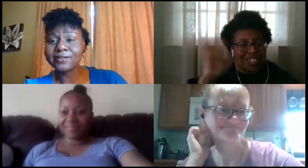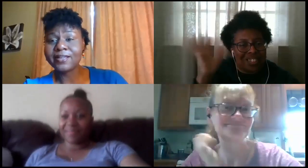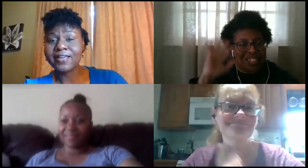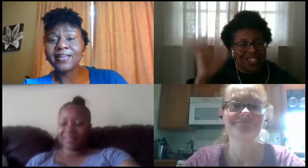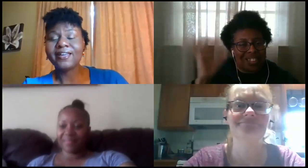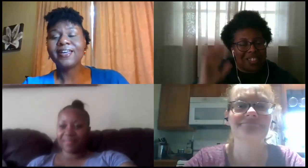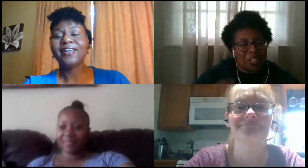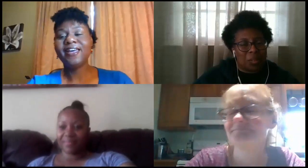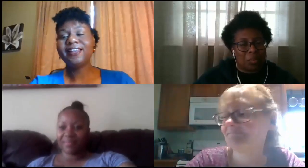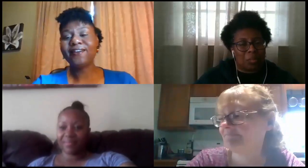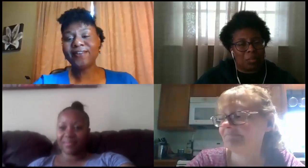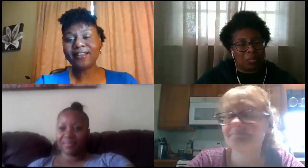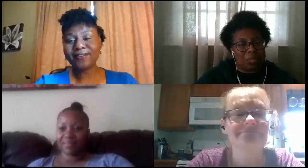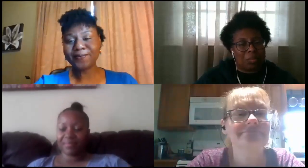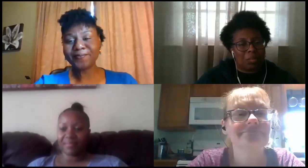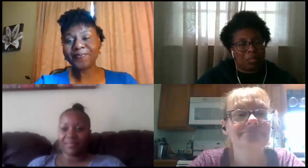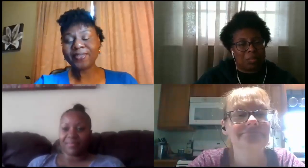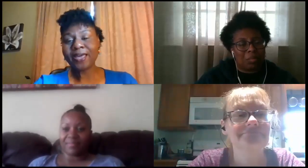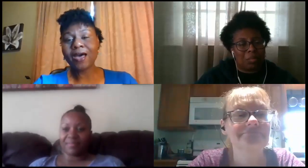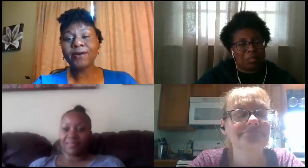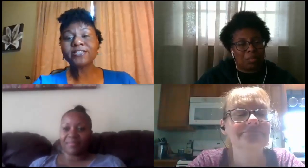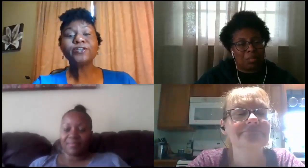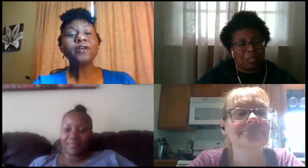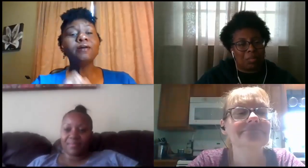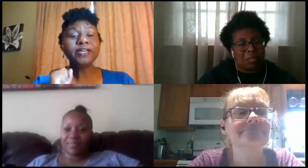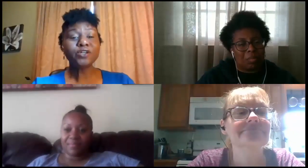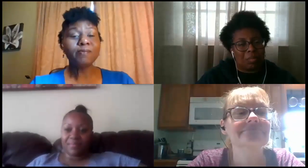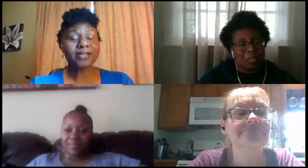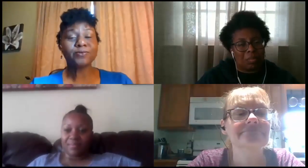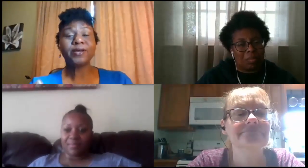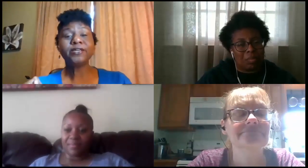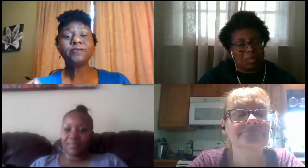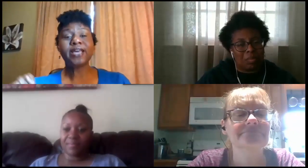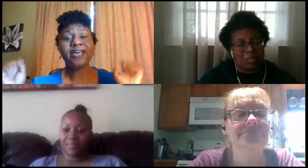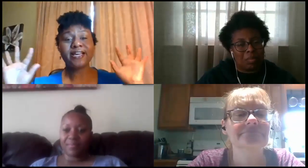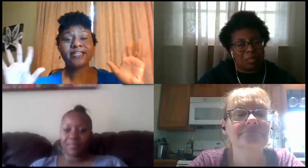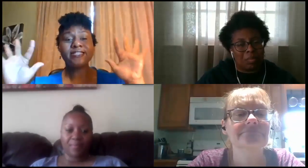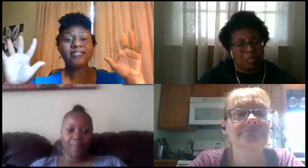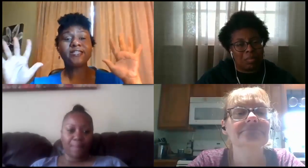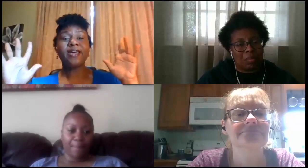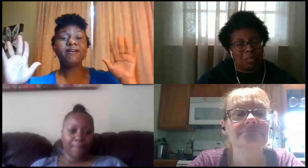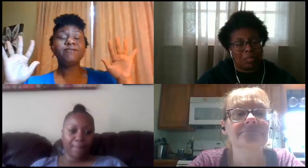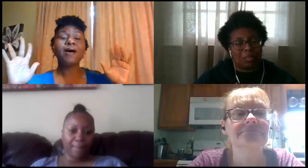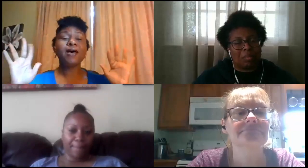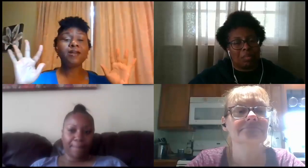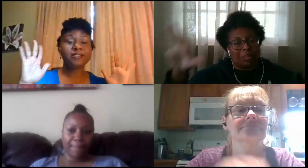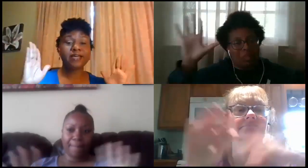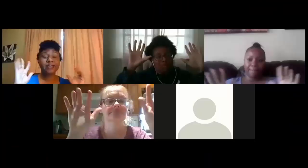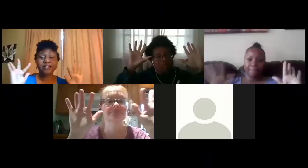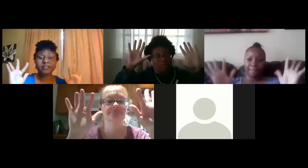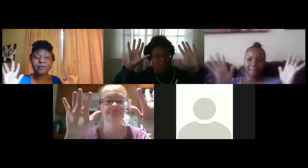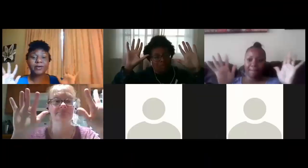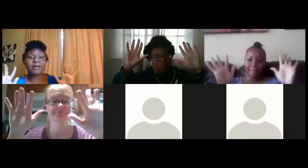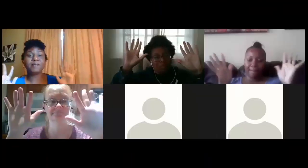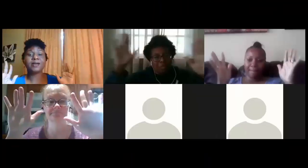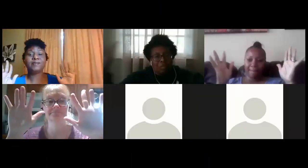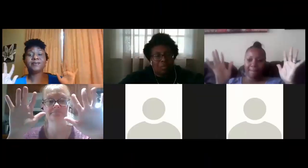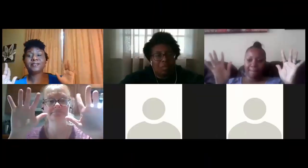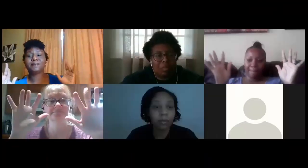hello hello all right so you don't need your mics we're gonna use hands I need to see everybody's hands and I want everybody to be able to see